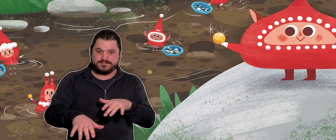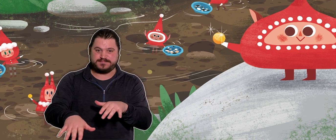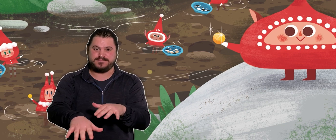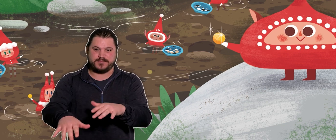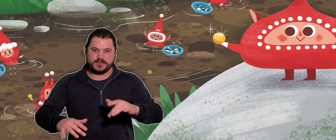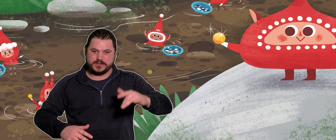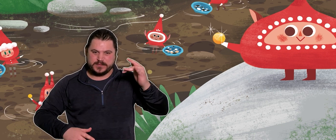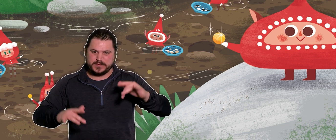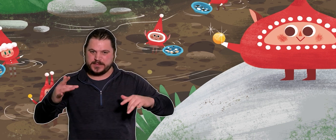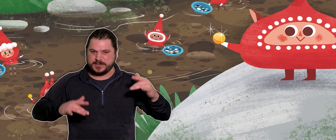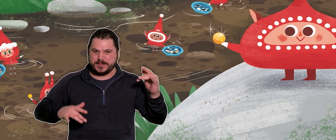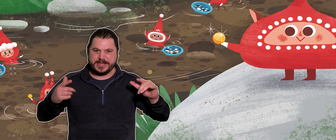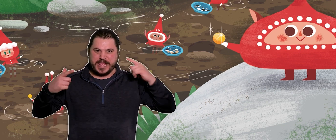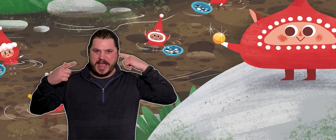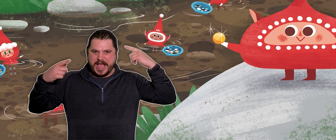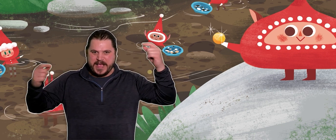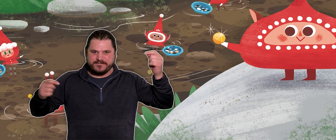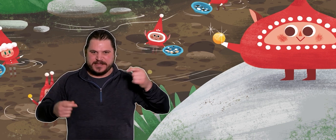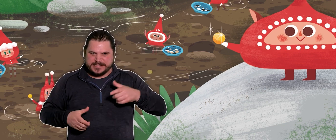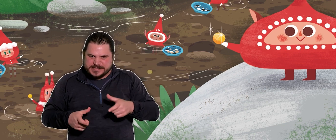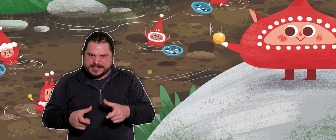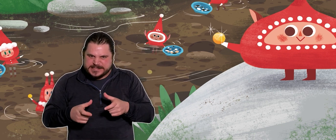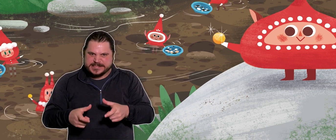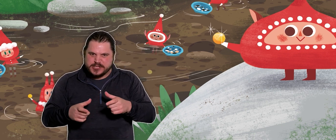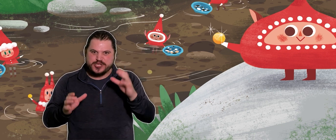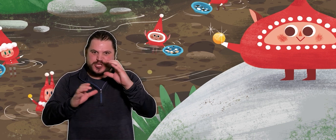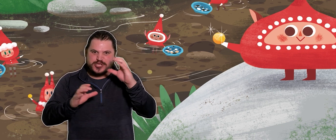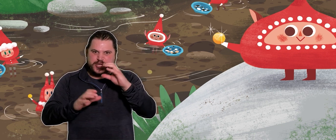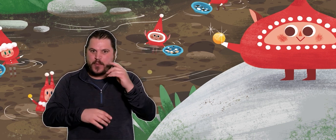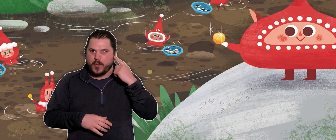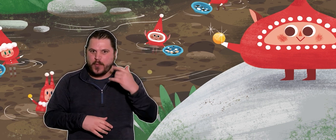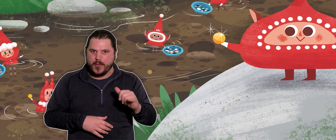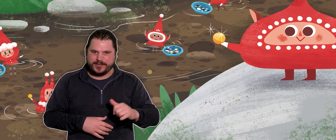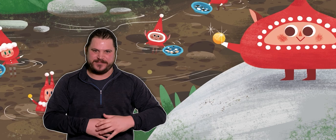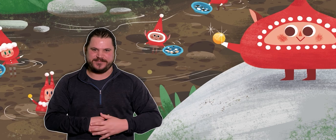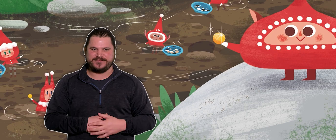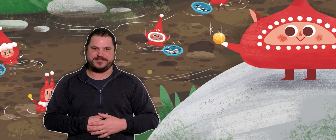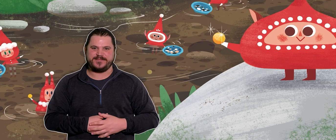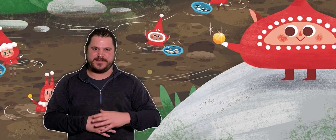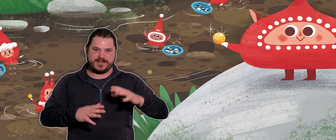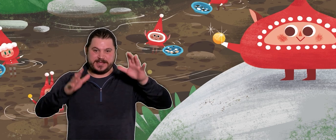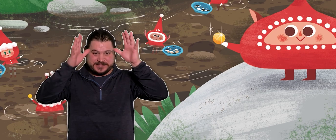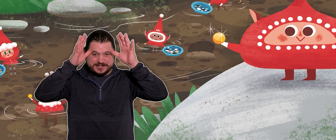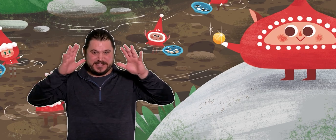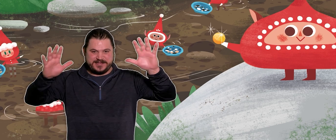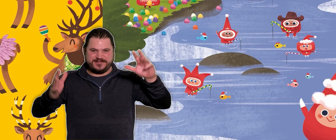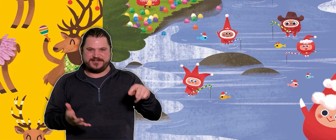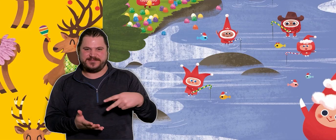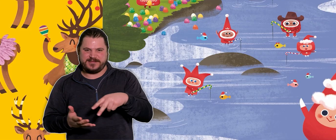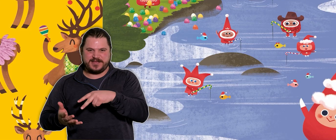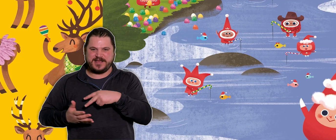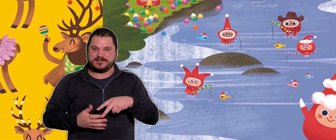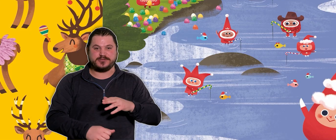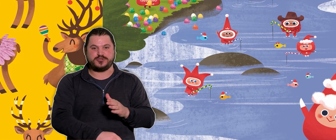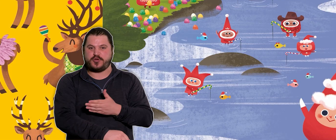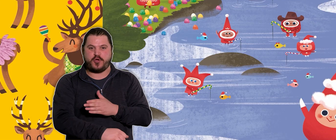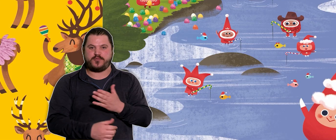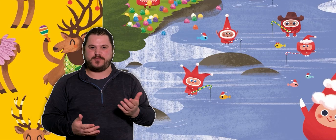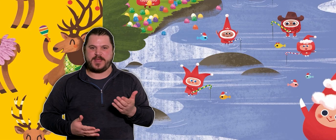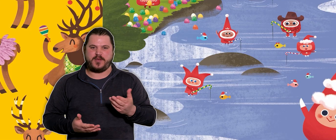the creek all shimmered and shone, while the elves panned away for some gold of their own. A herd of elk danced to